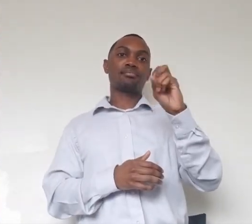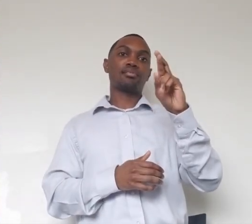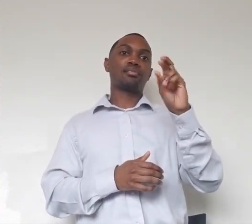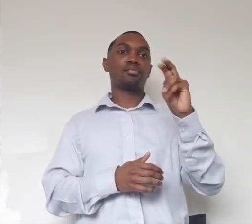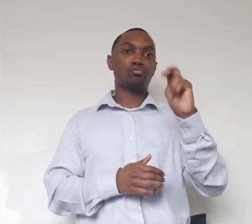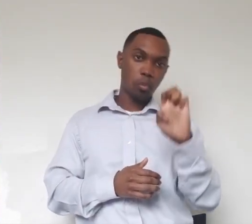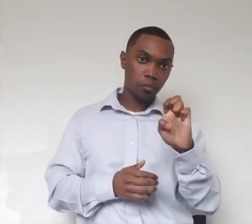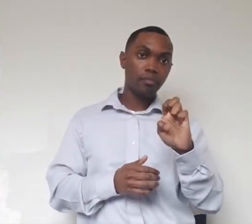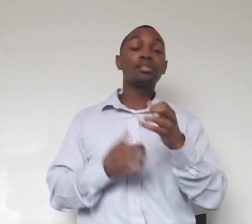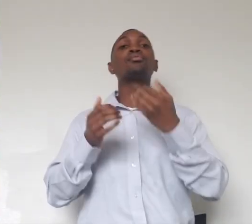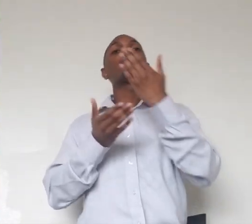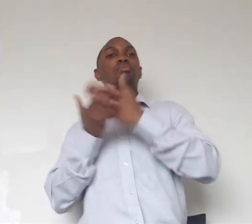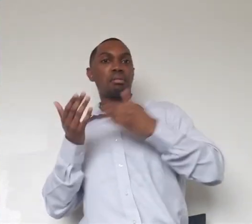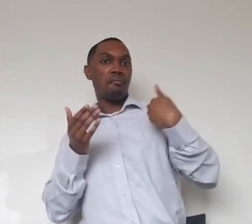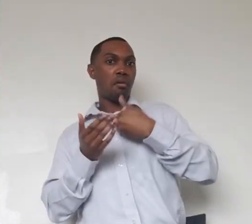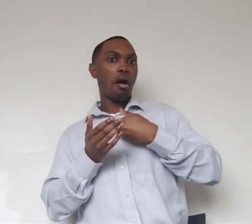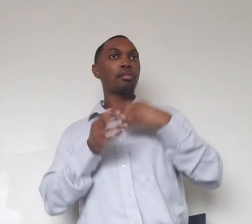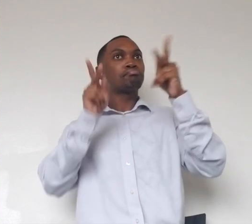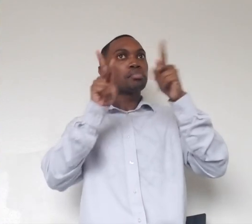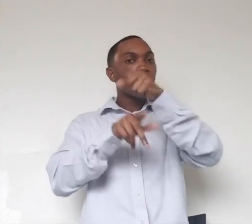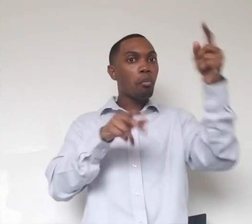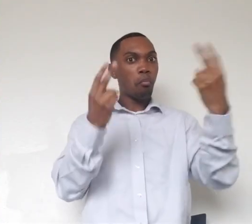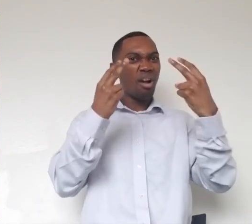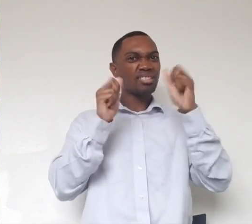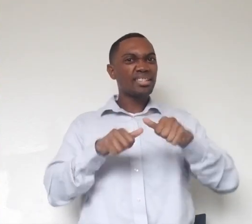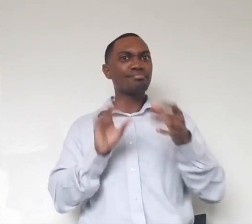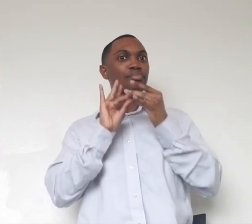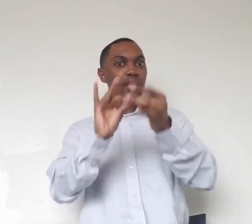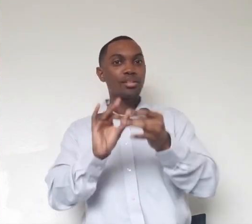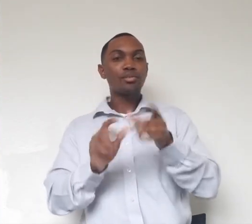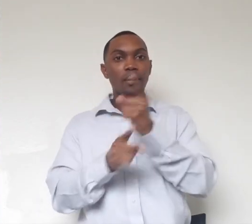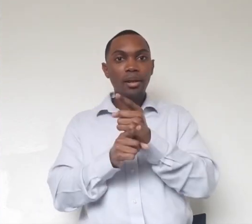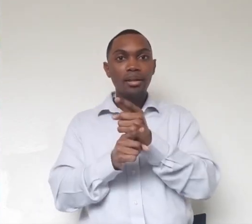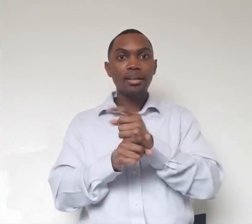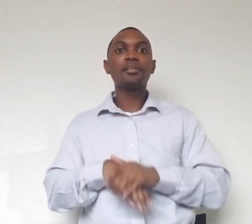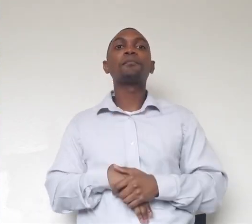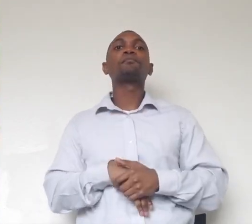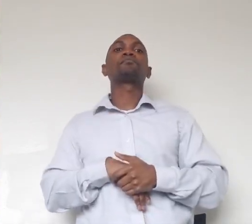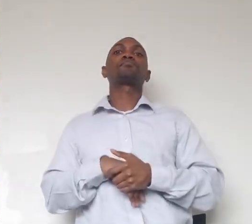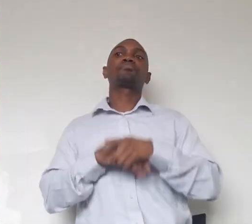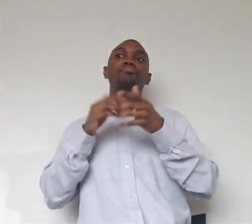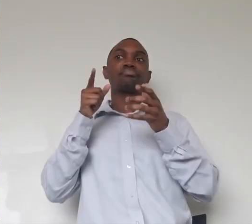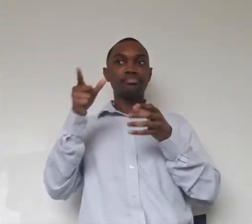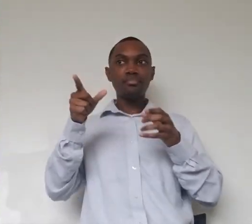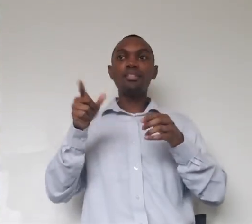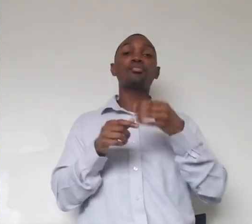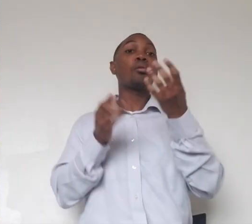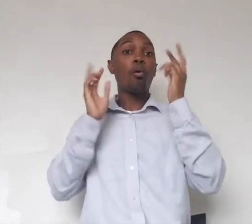All right. So if John chooses to join us, which again, we talk about choice, and he doesn't have to if he doesn't want to, but hopefully John will choose to